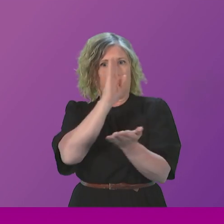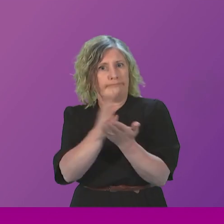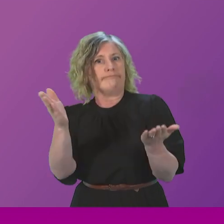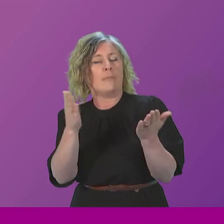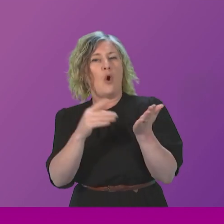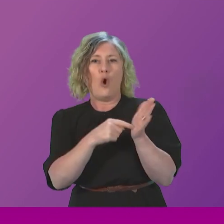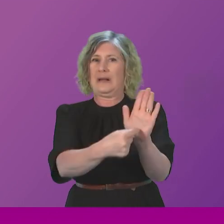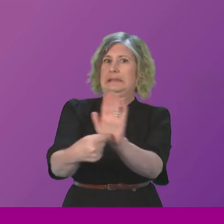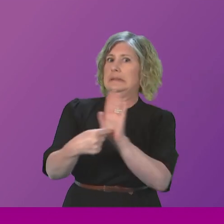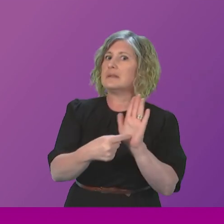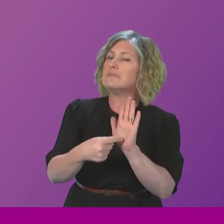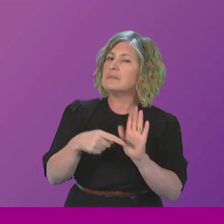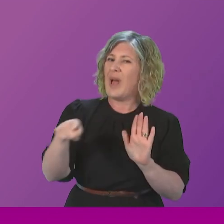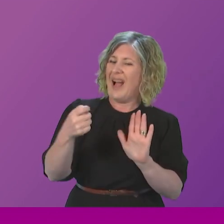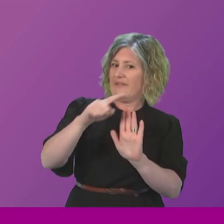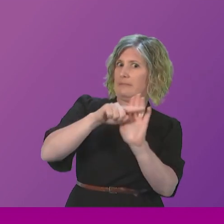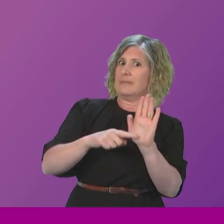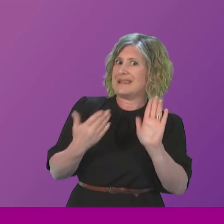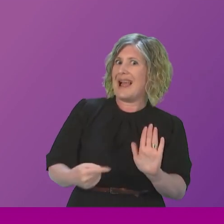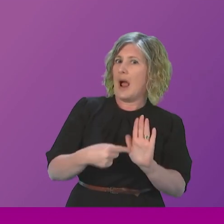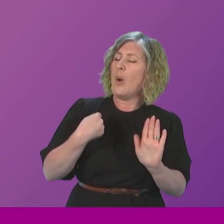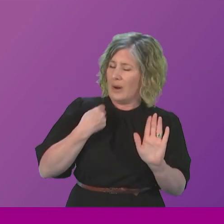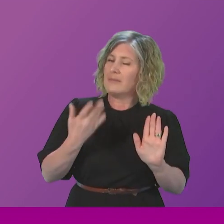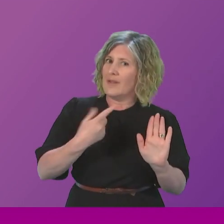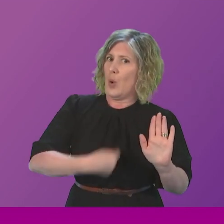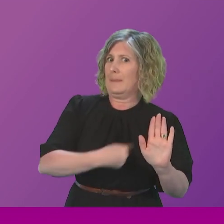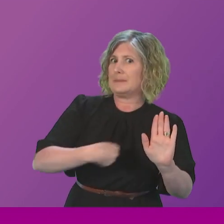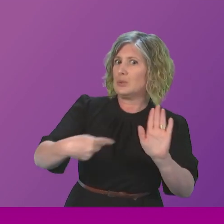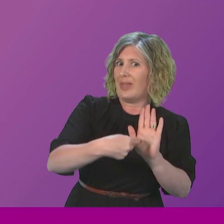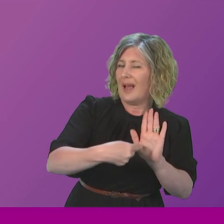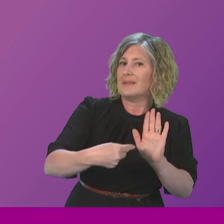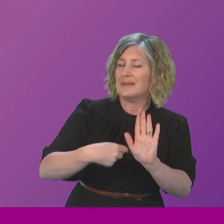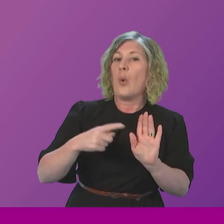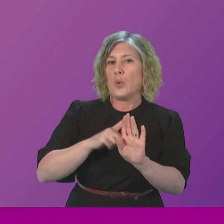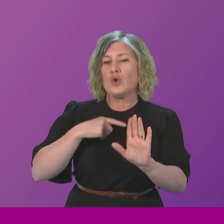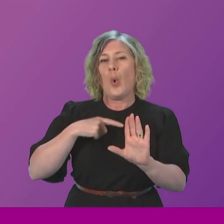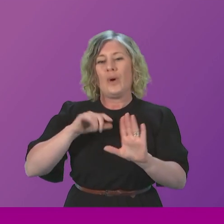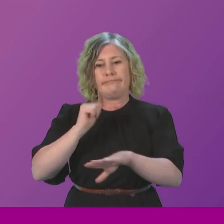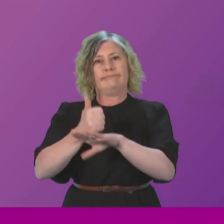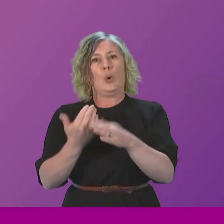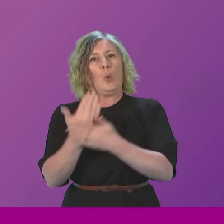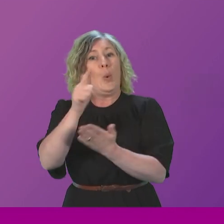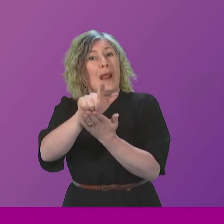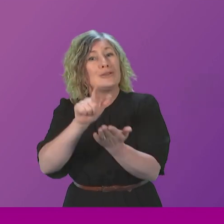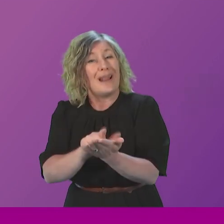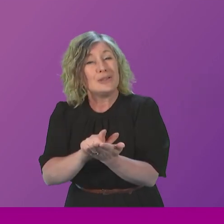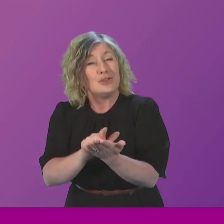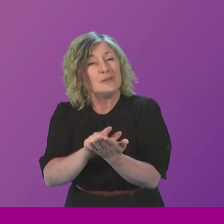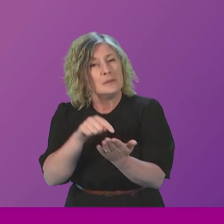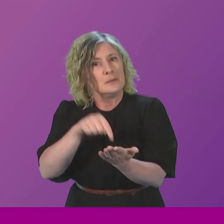The Patient Safety Commissioner that we have committed to as well in terms of the legislation being introduced in response to that important Baroness